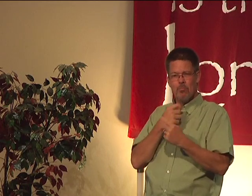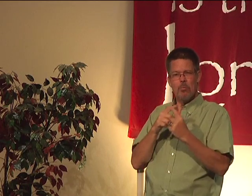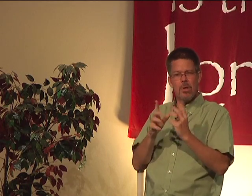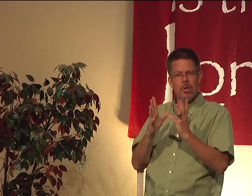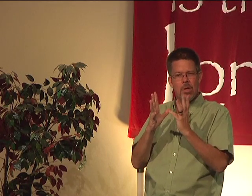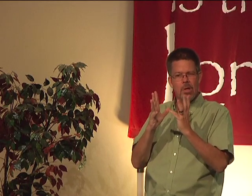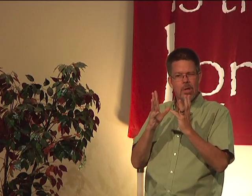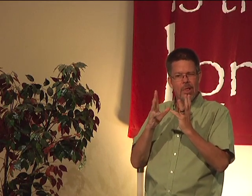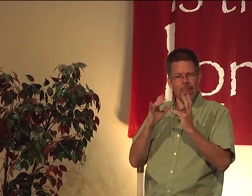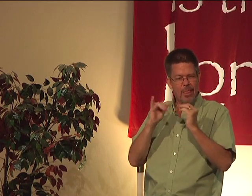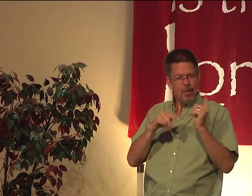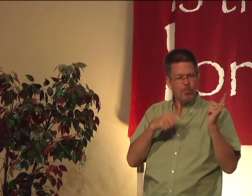that I am as well.